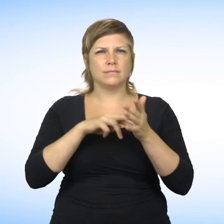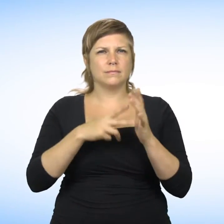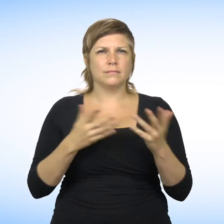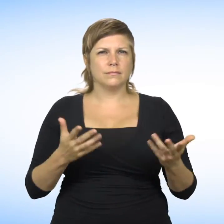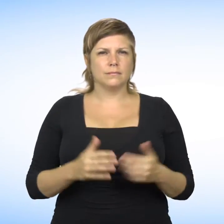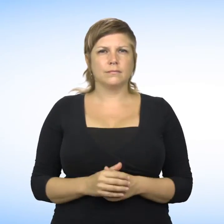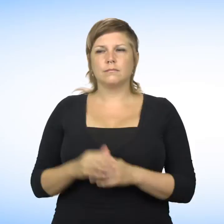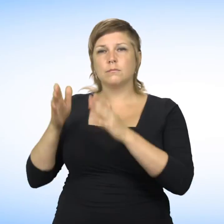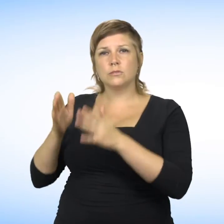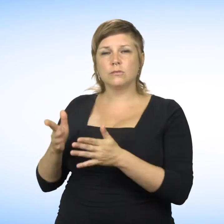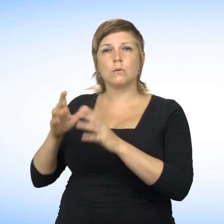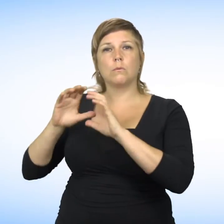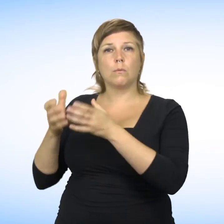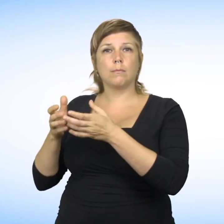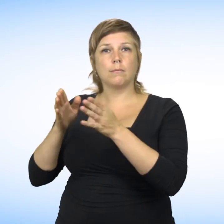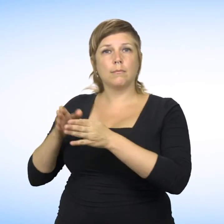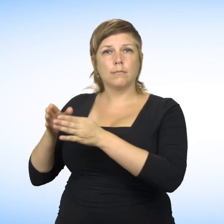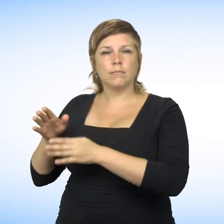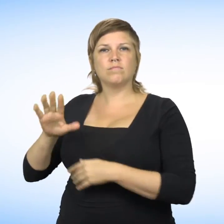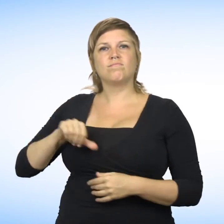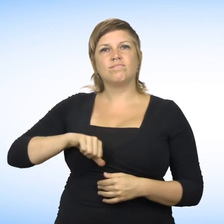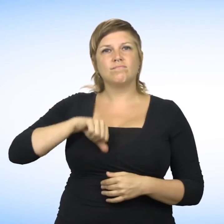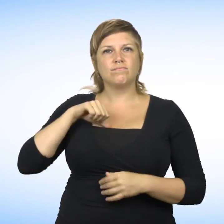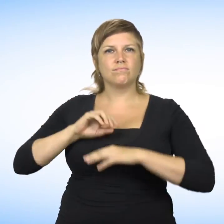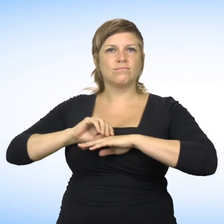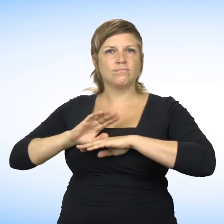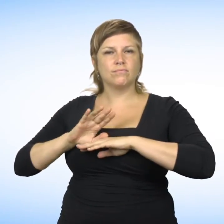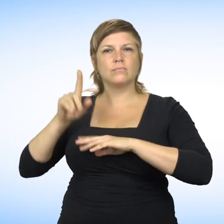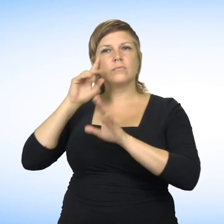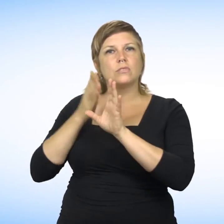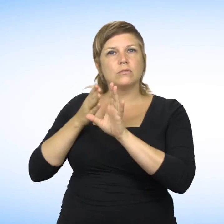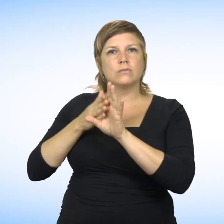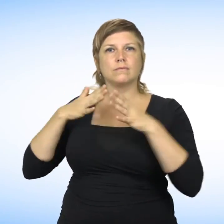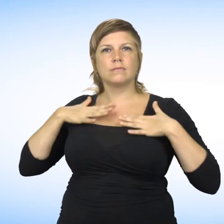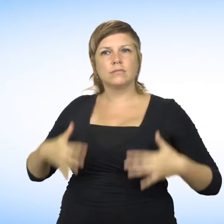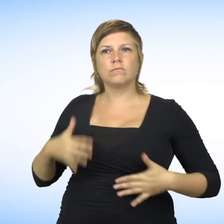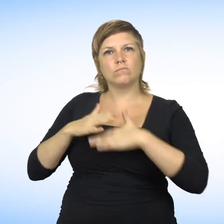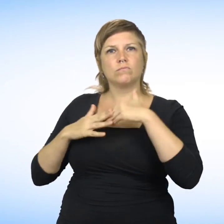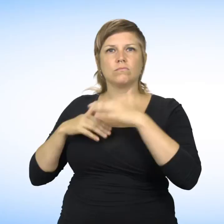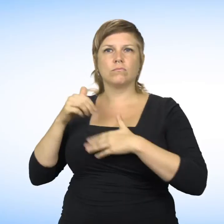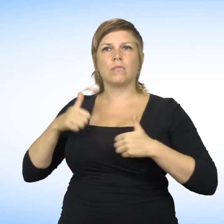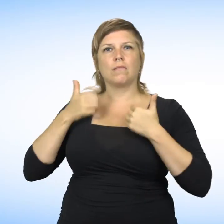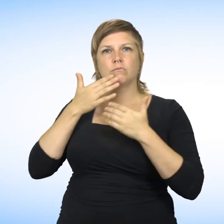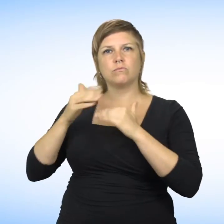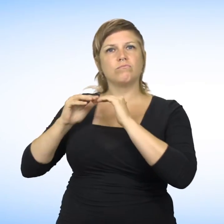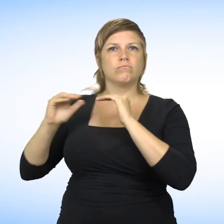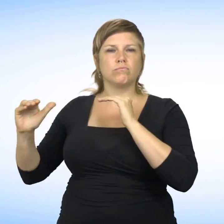Harassment occurs when a person's behavior undermines the dignity and psychological or physical well-being of another